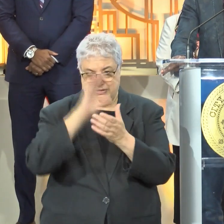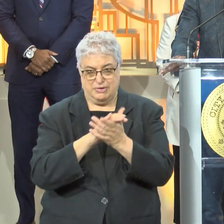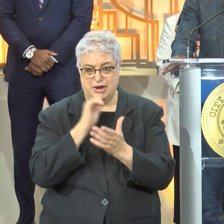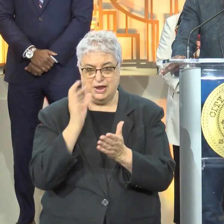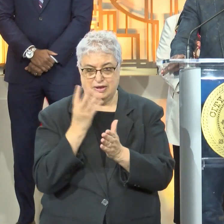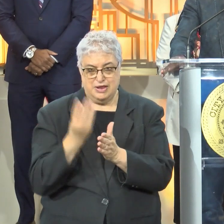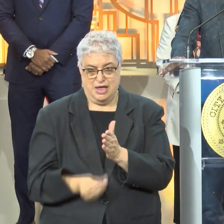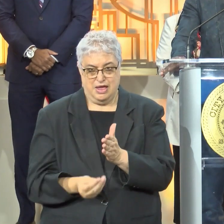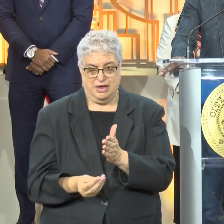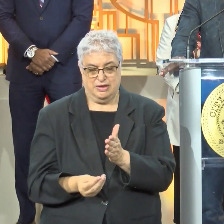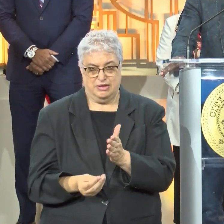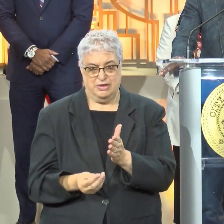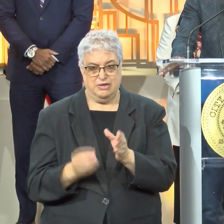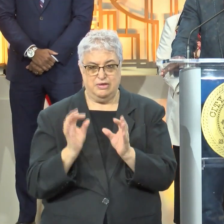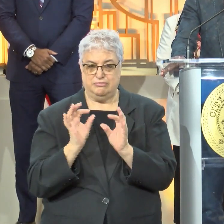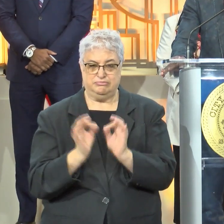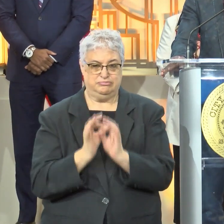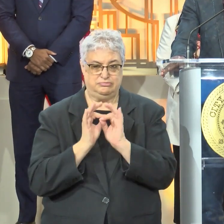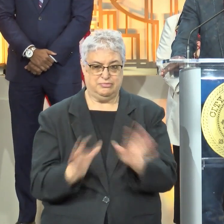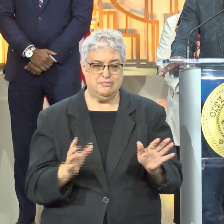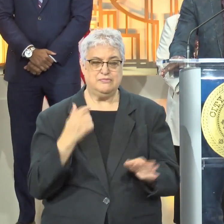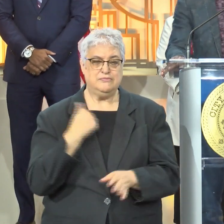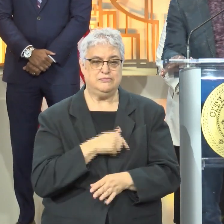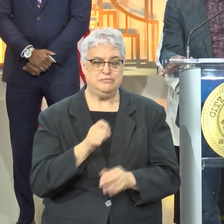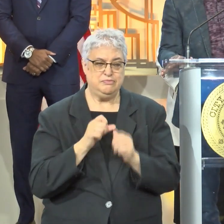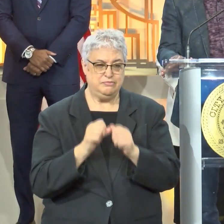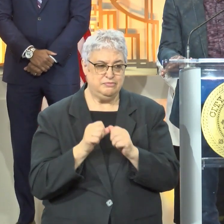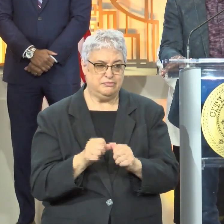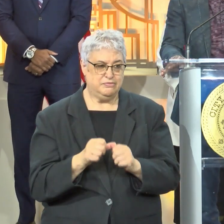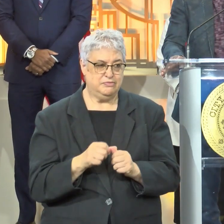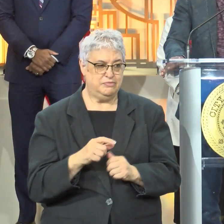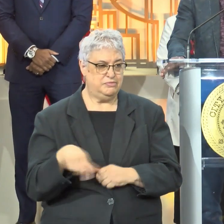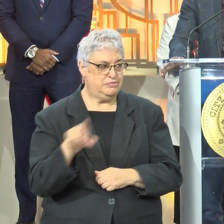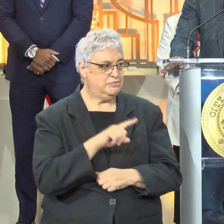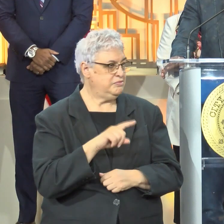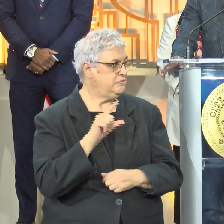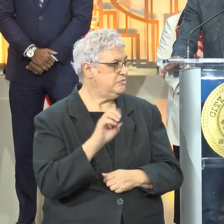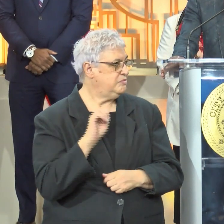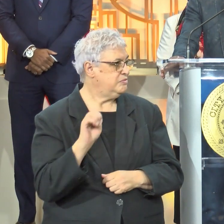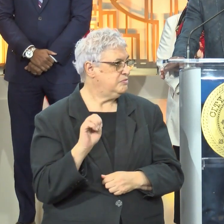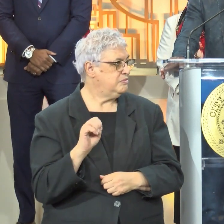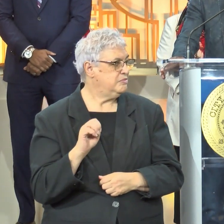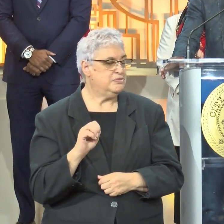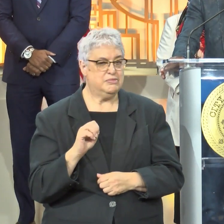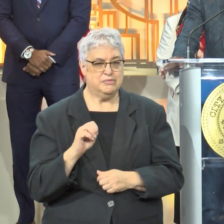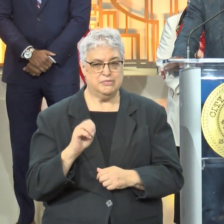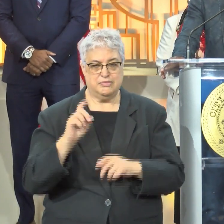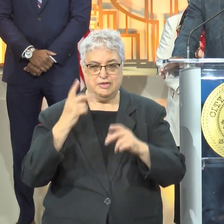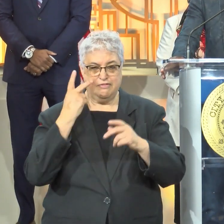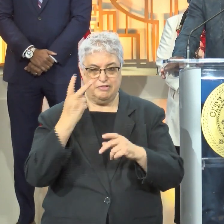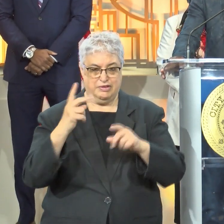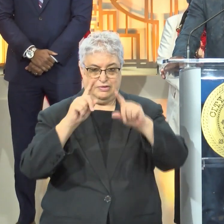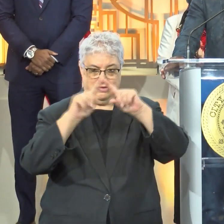die in vain? As we continue this message, we must, and I want to thank you, Lee, because the message must be visual,